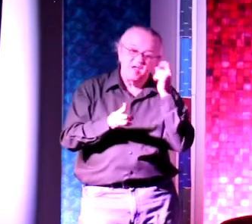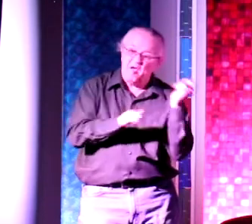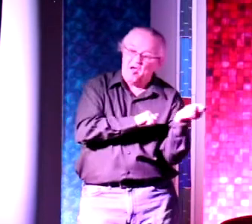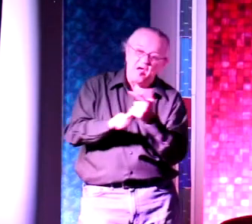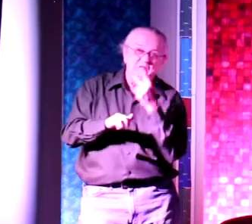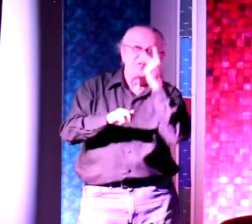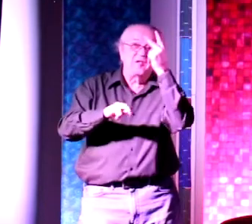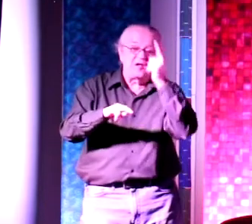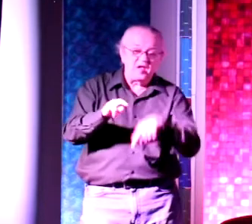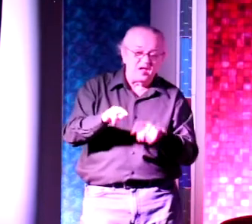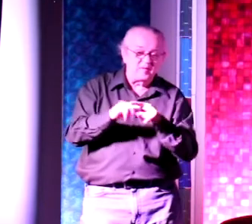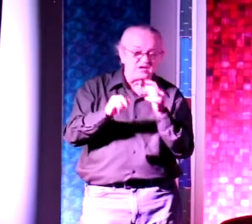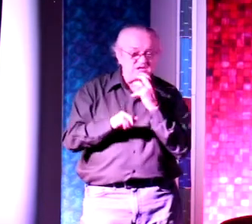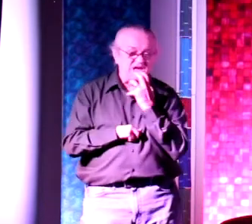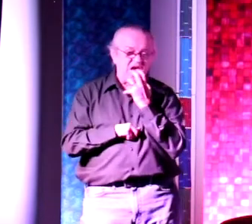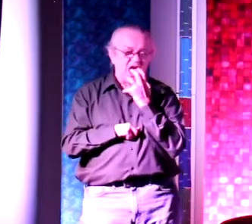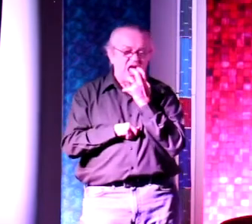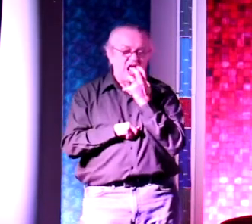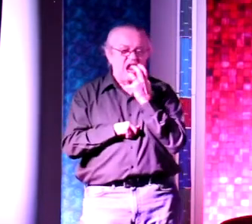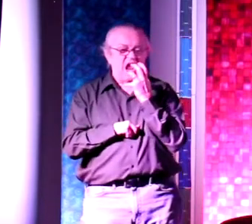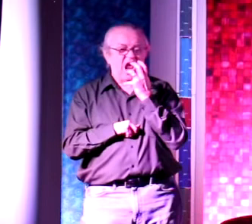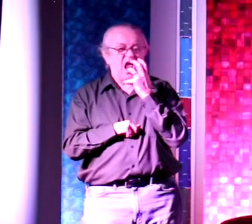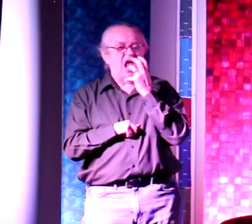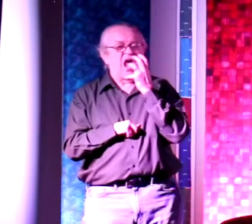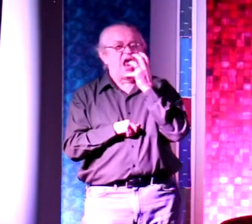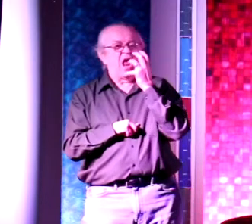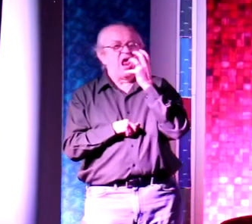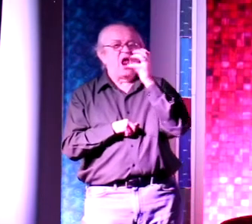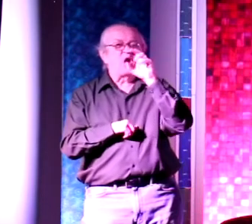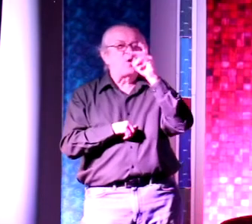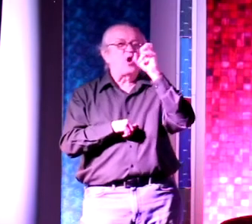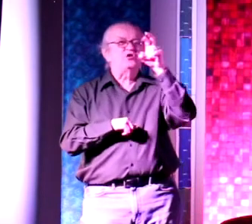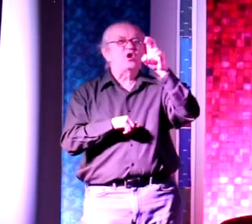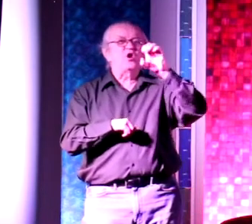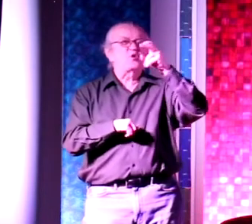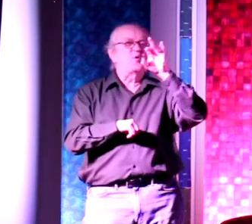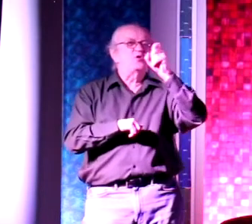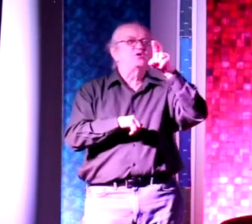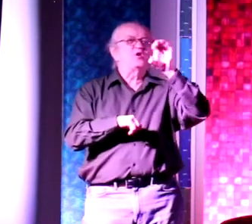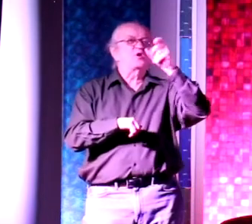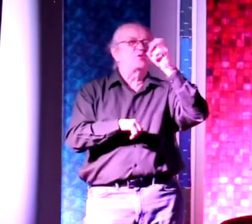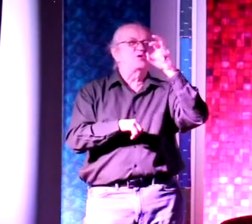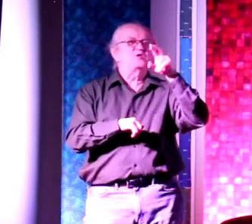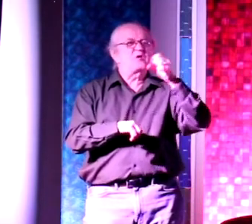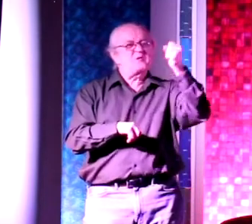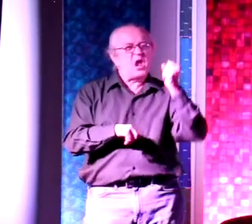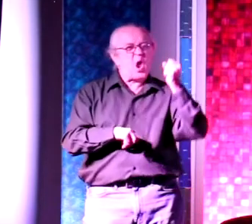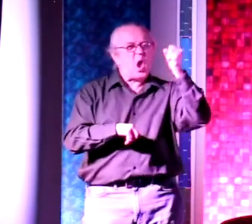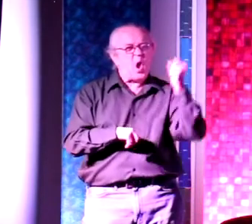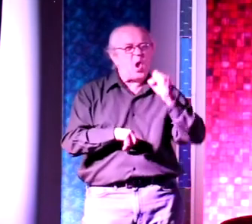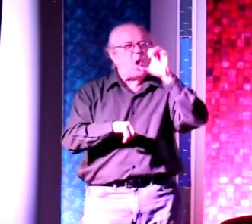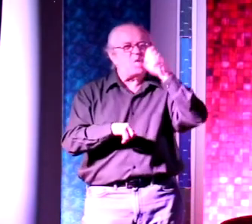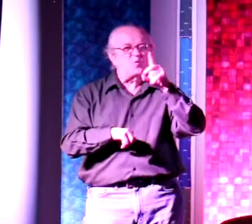But they yelled and hollered out, Cruiser, Cruiser, Cruiser, Go Cruiser!